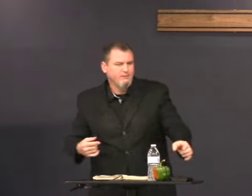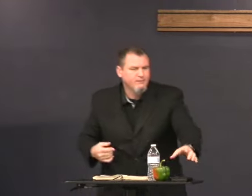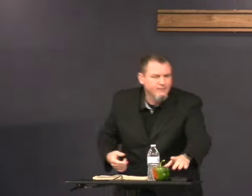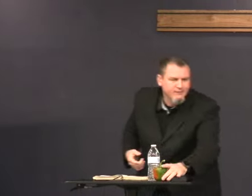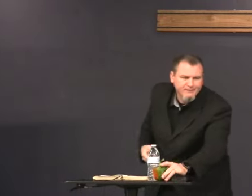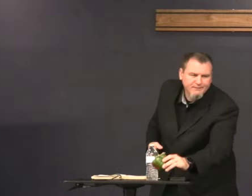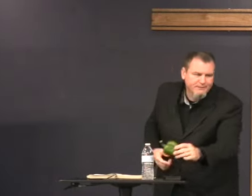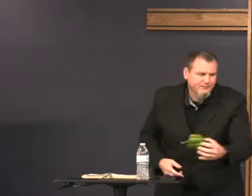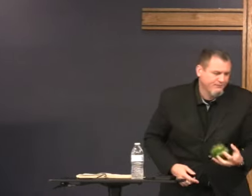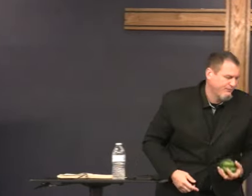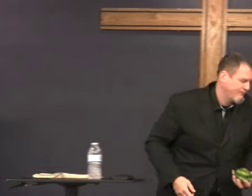don't walk together